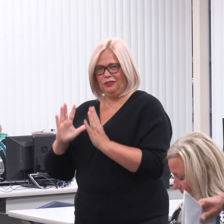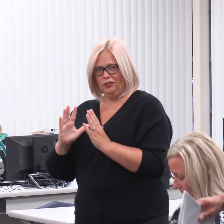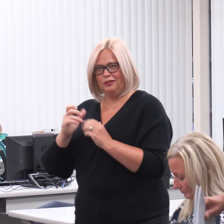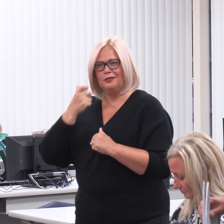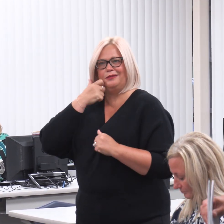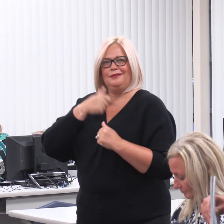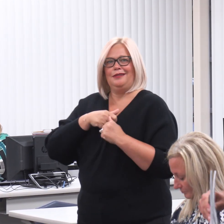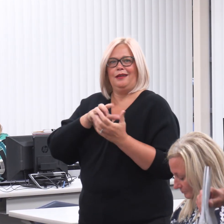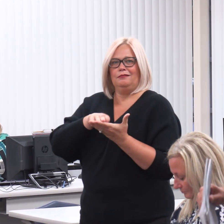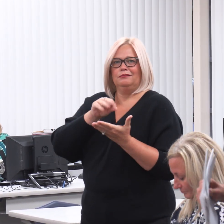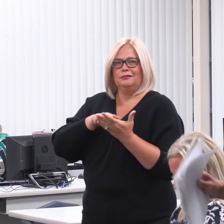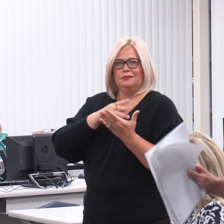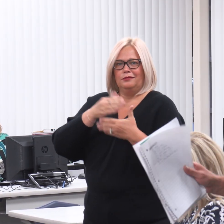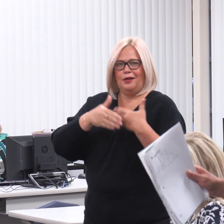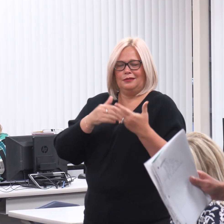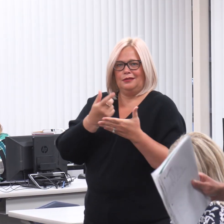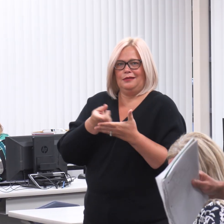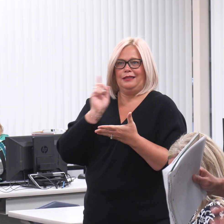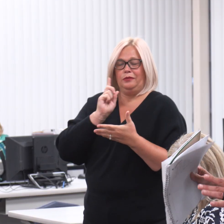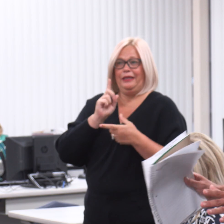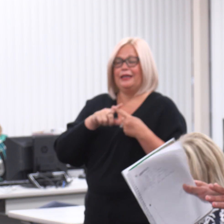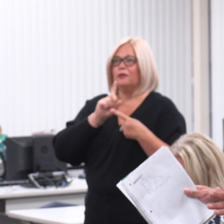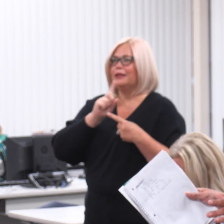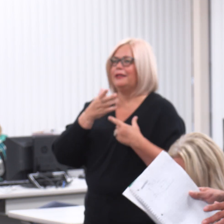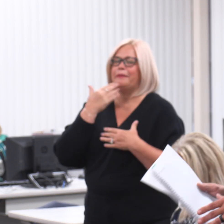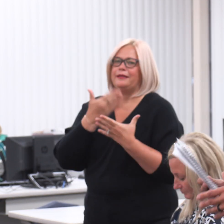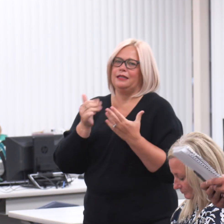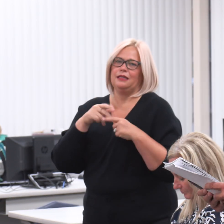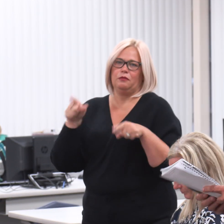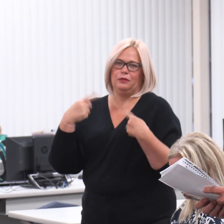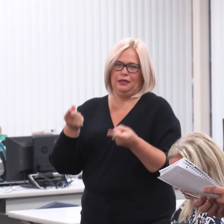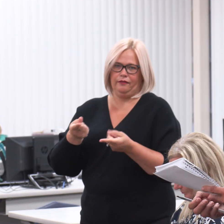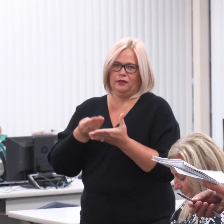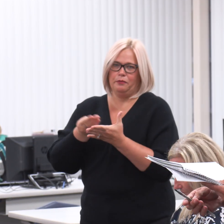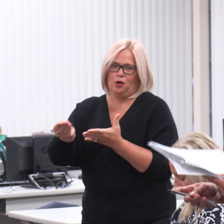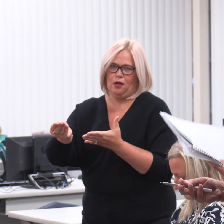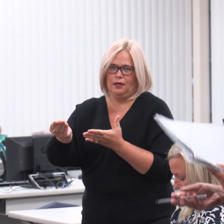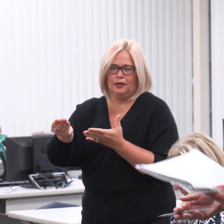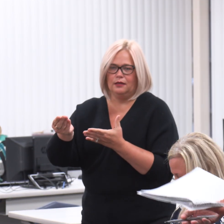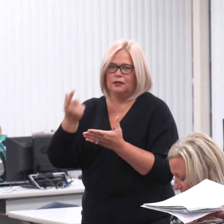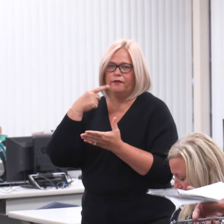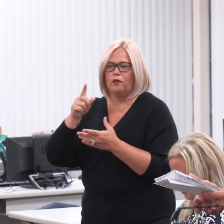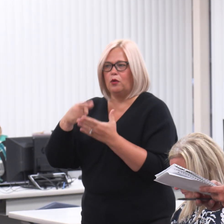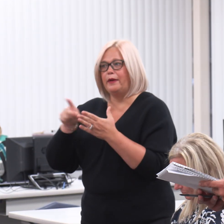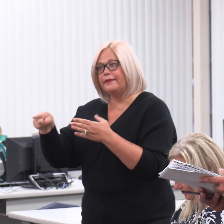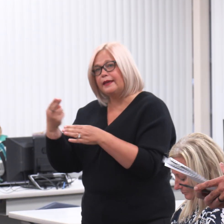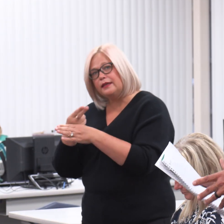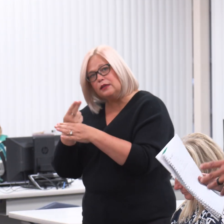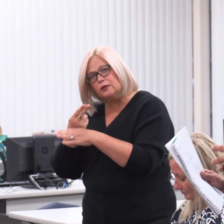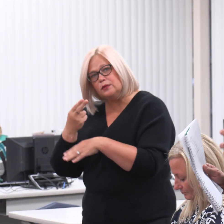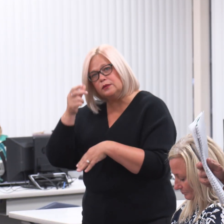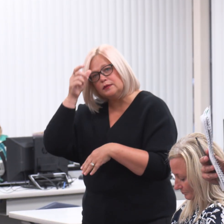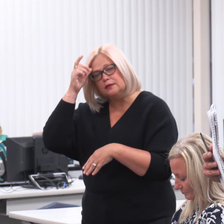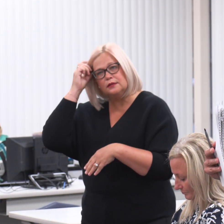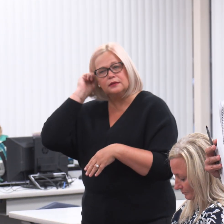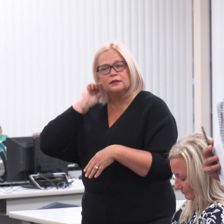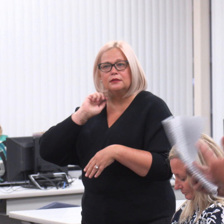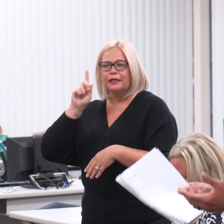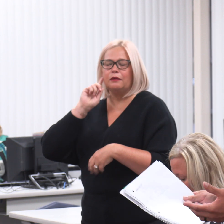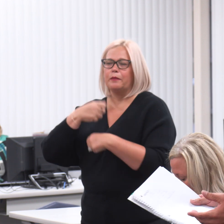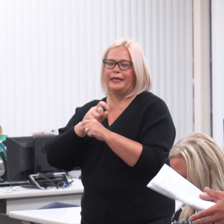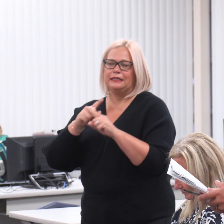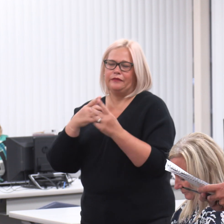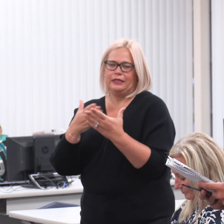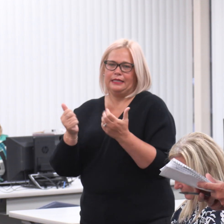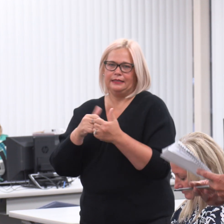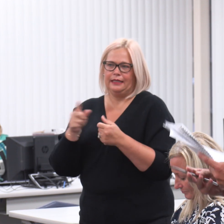first PD last week and it's probably the best thing we bought for the teachers in terms of what they're using. It creates so many